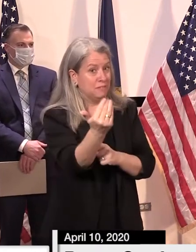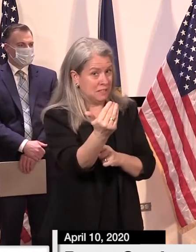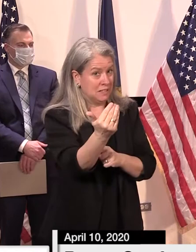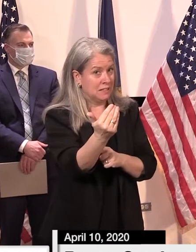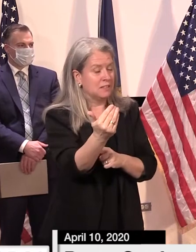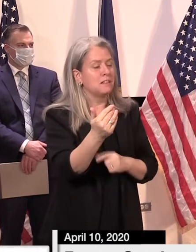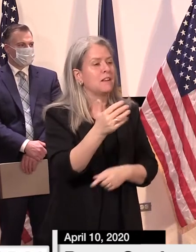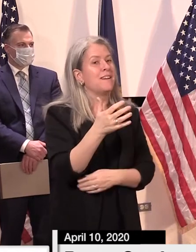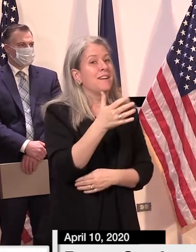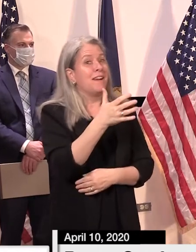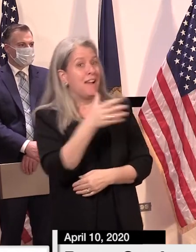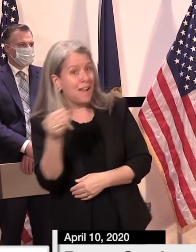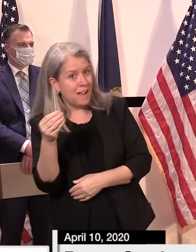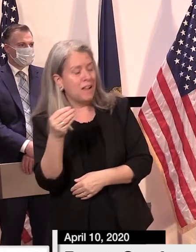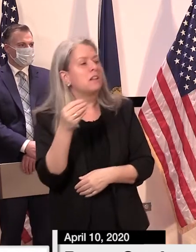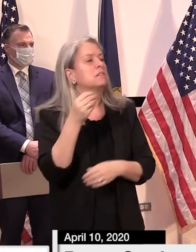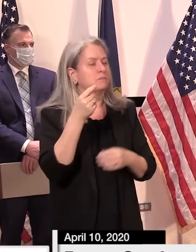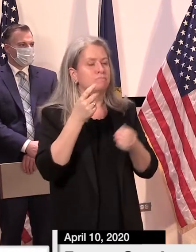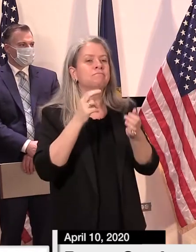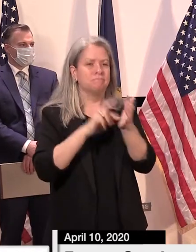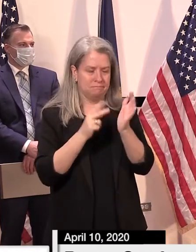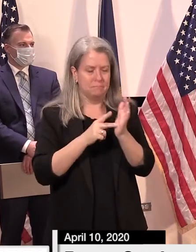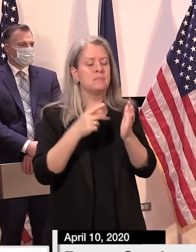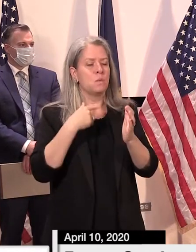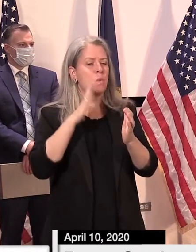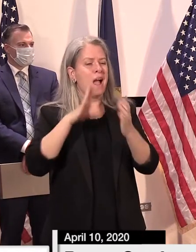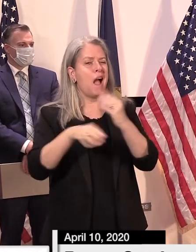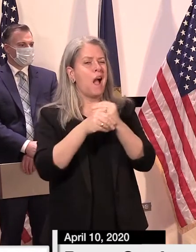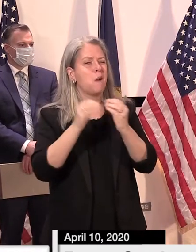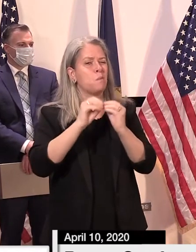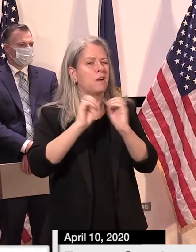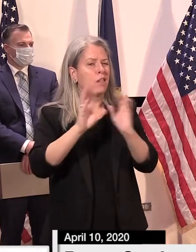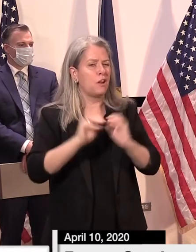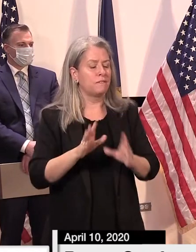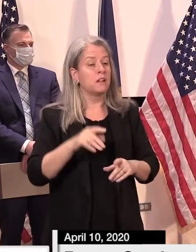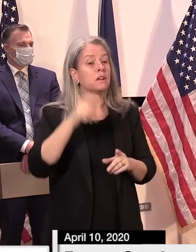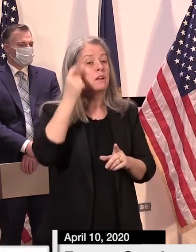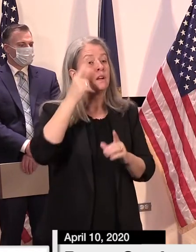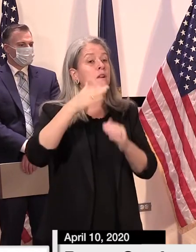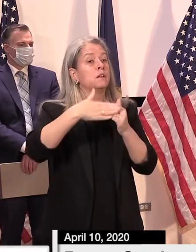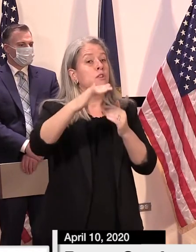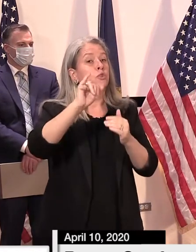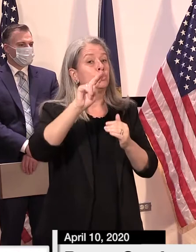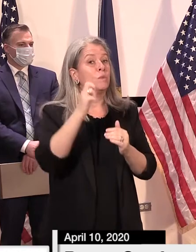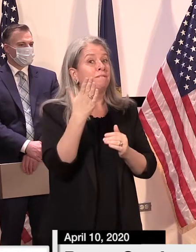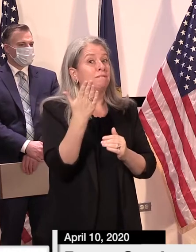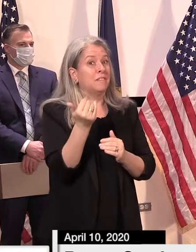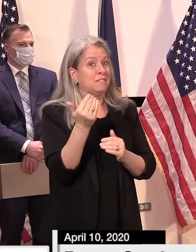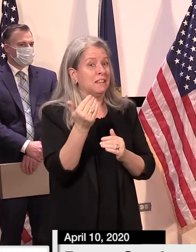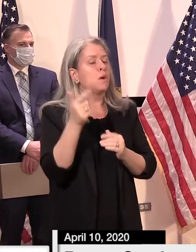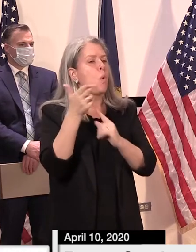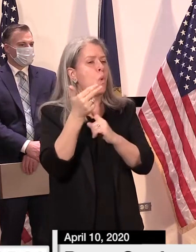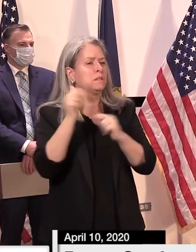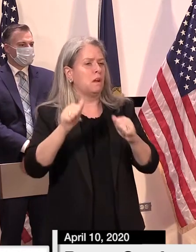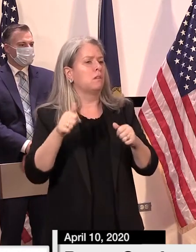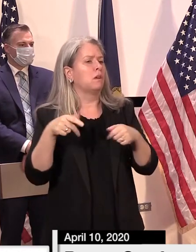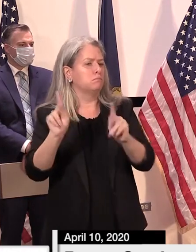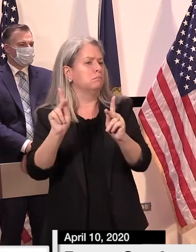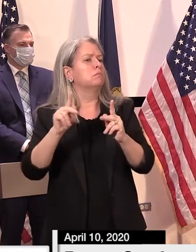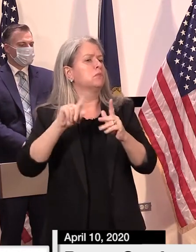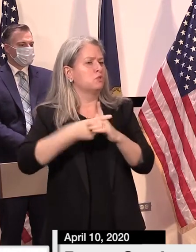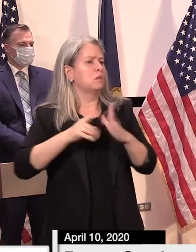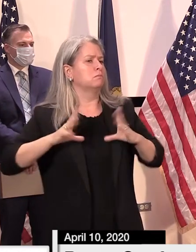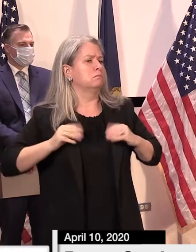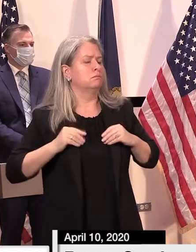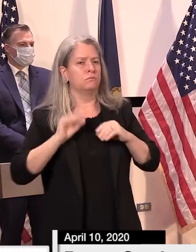this will allow lodging operators to accept reservations after June 15th, which was an issue for them that we